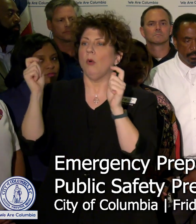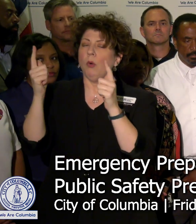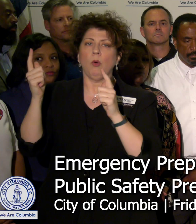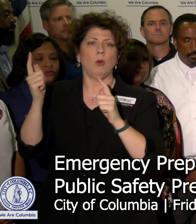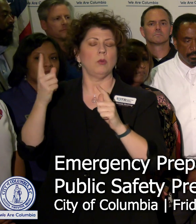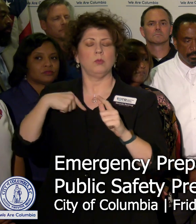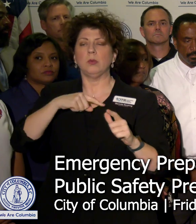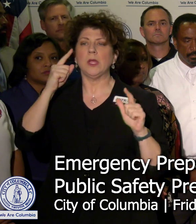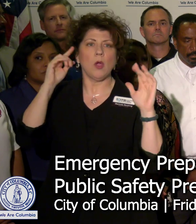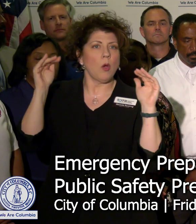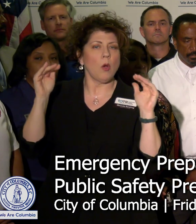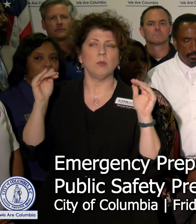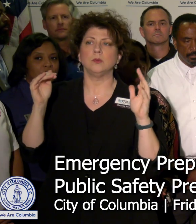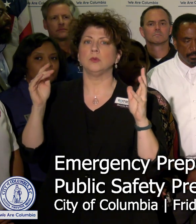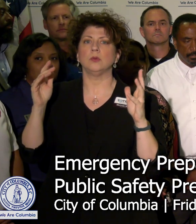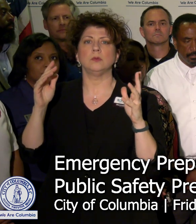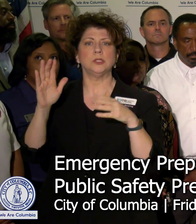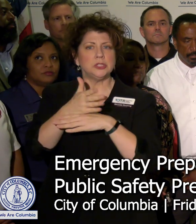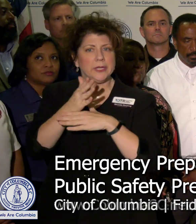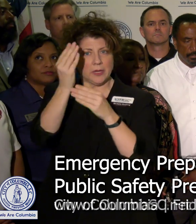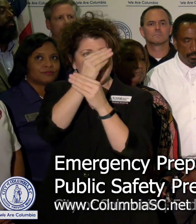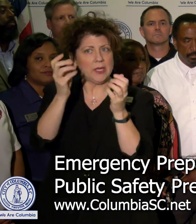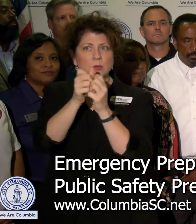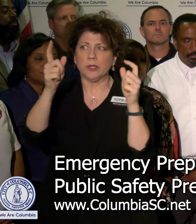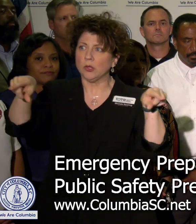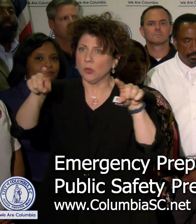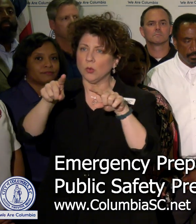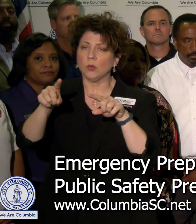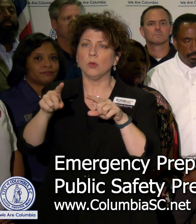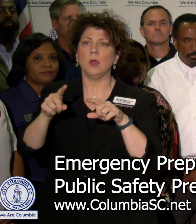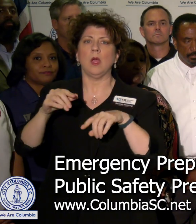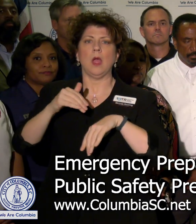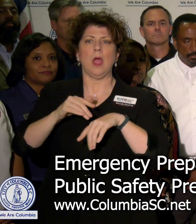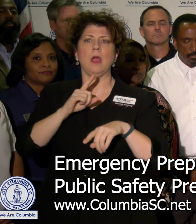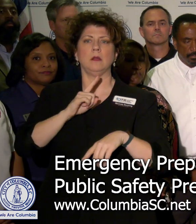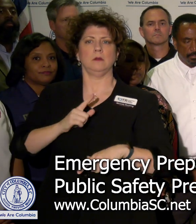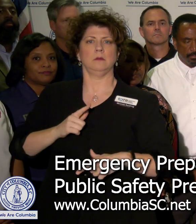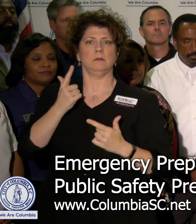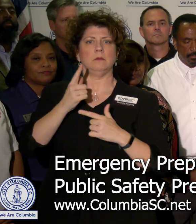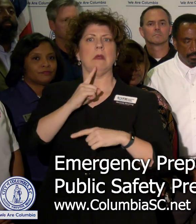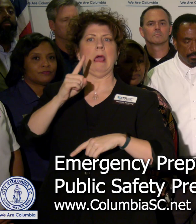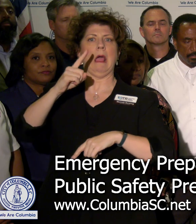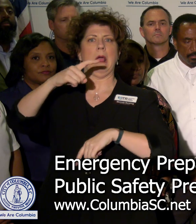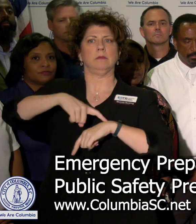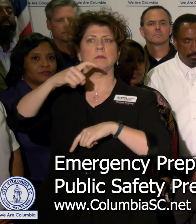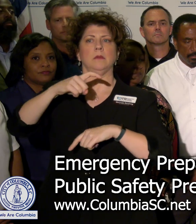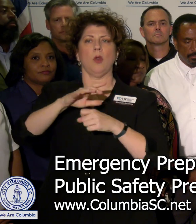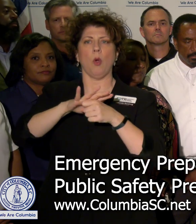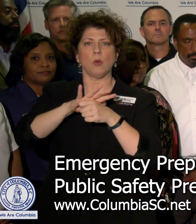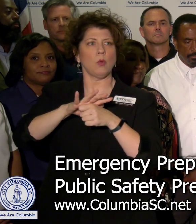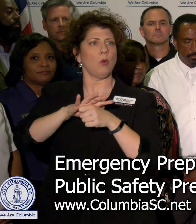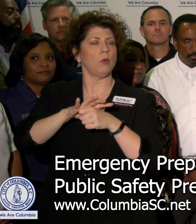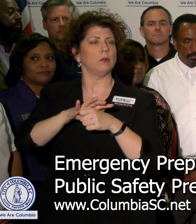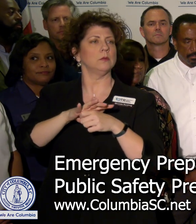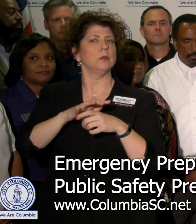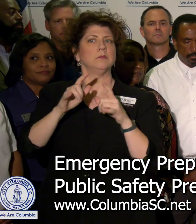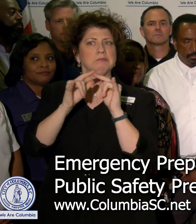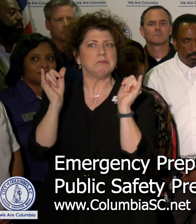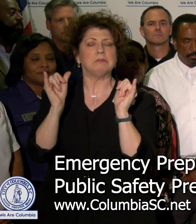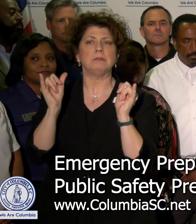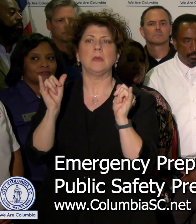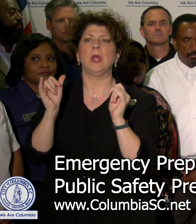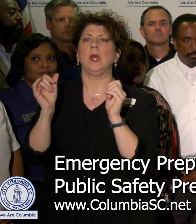hope to bring this information to you on a live, local basis as well with the Midlands